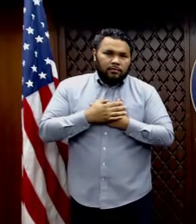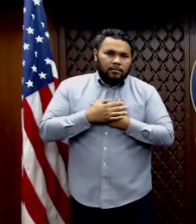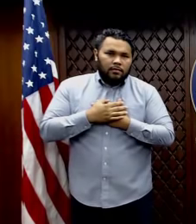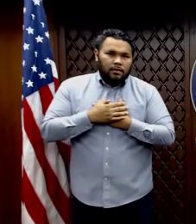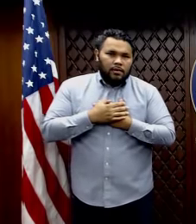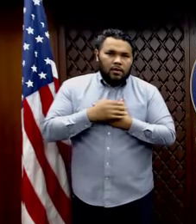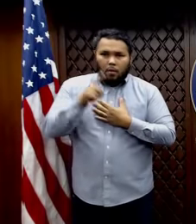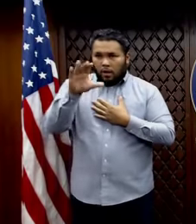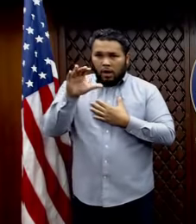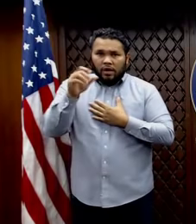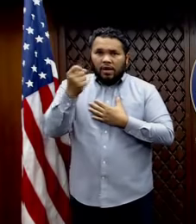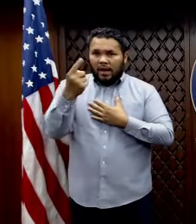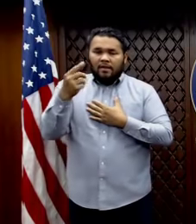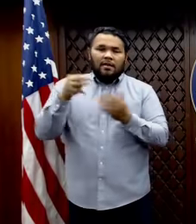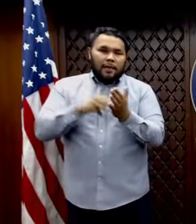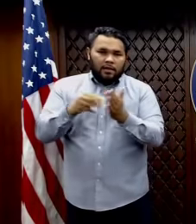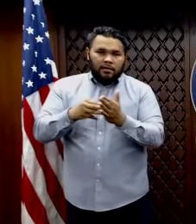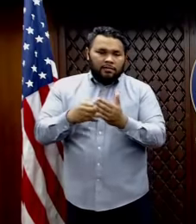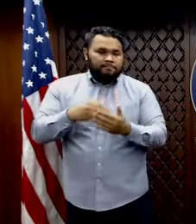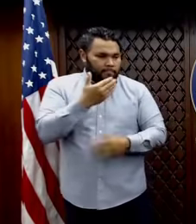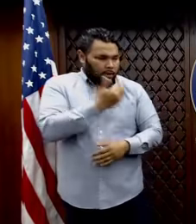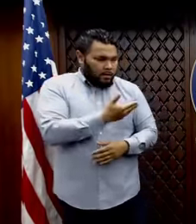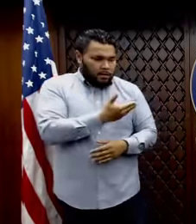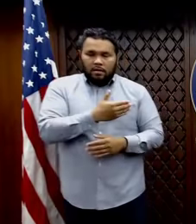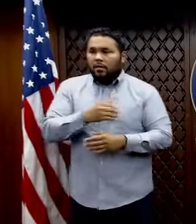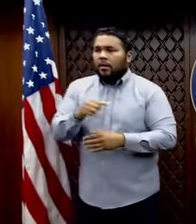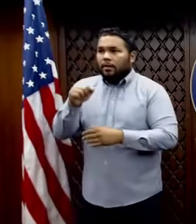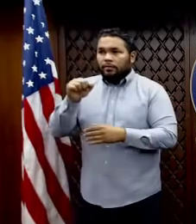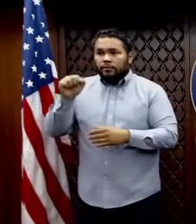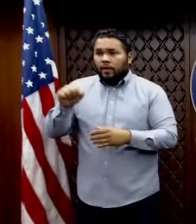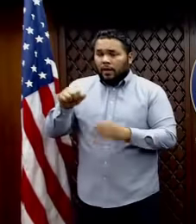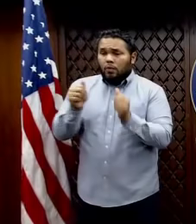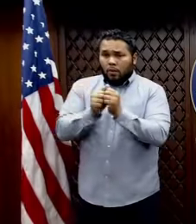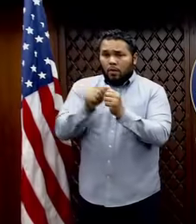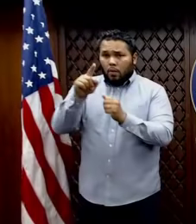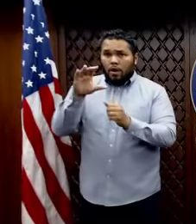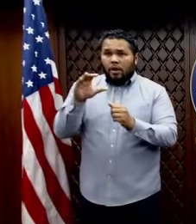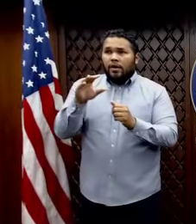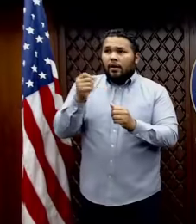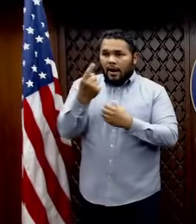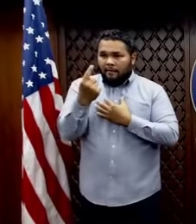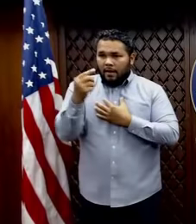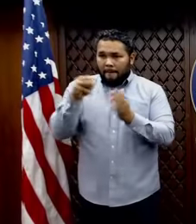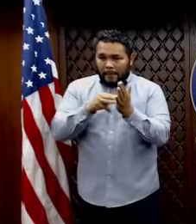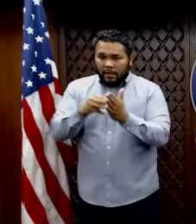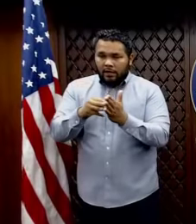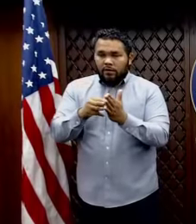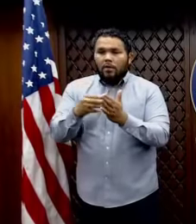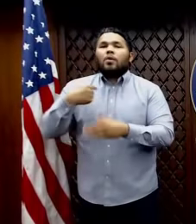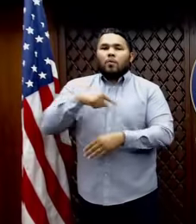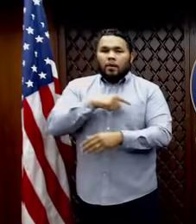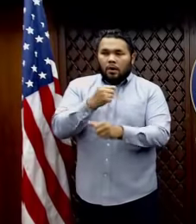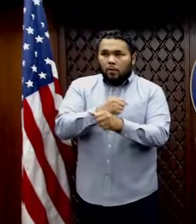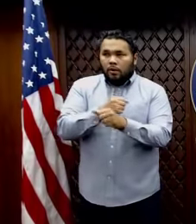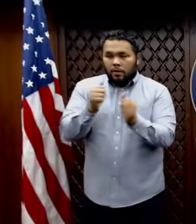million in discretionary funds? Yes. So with the 111 million, um, we are working